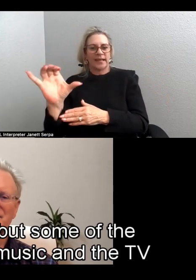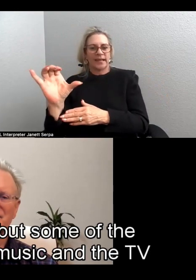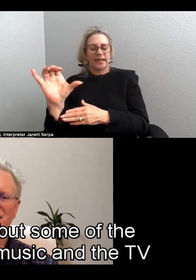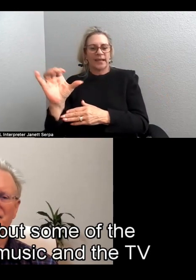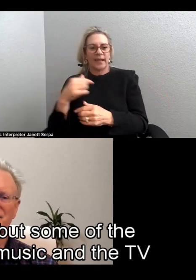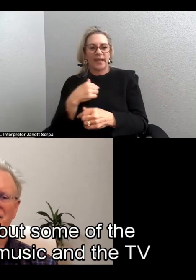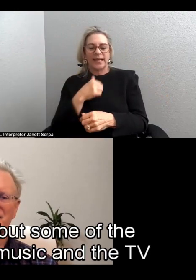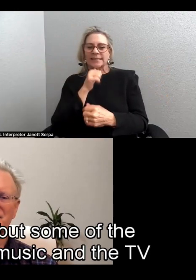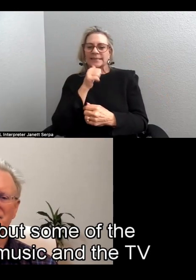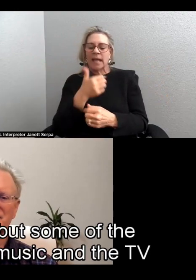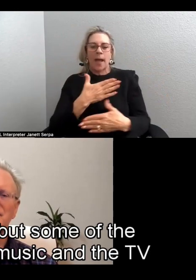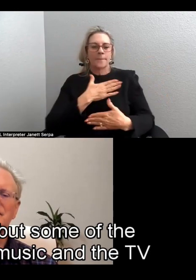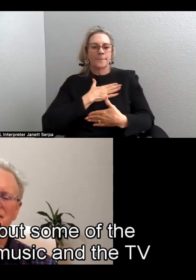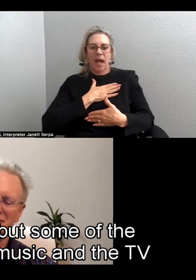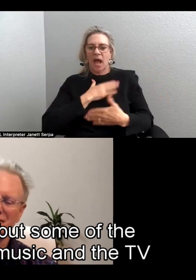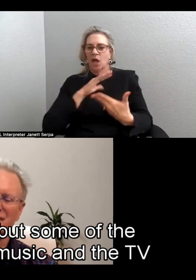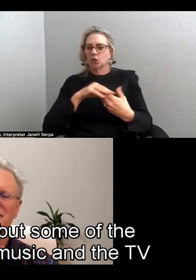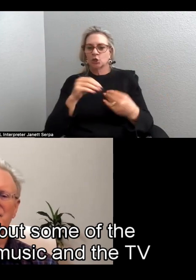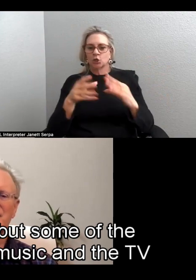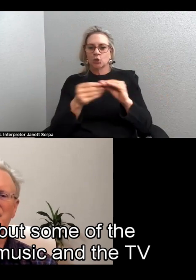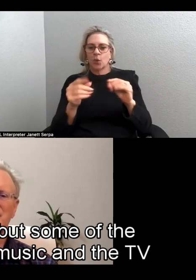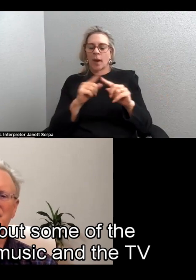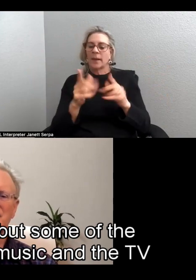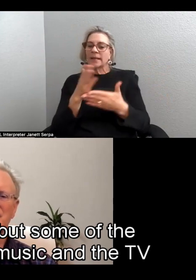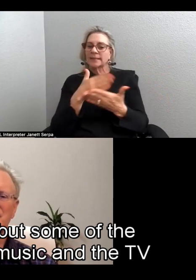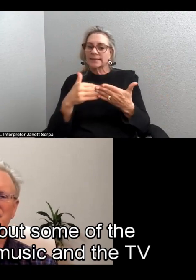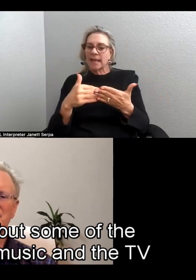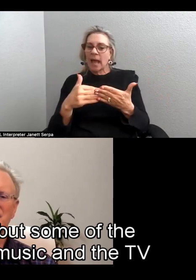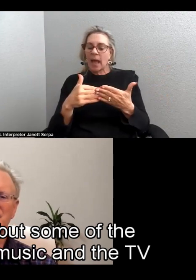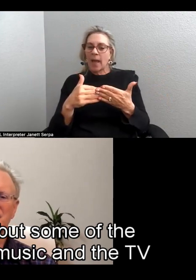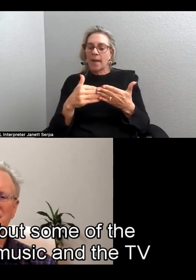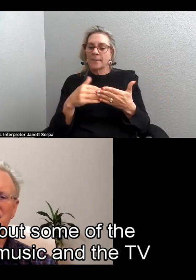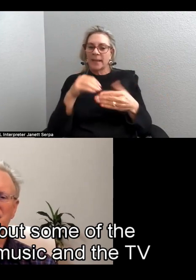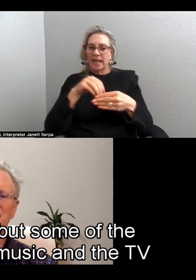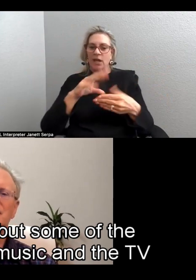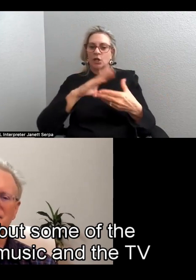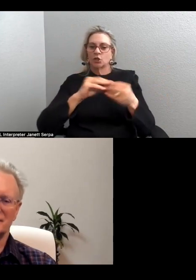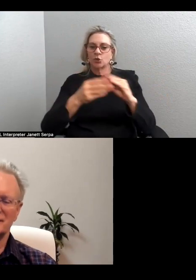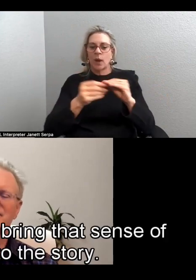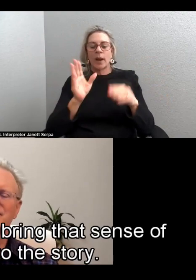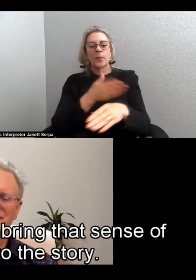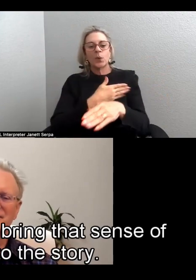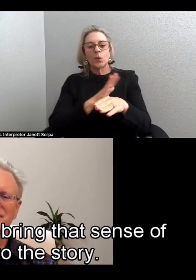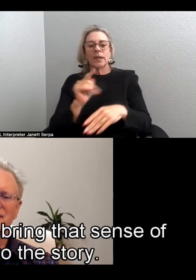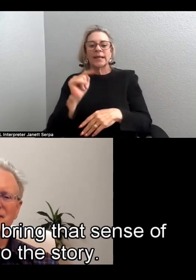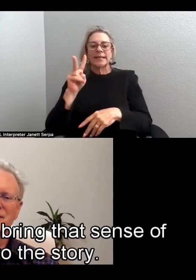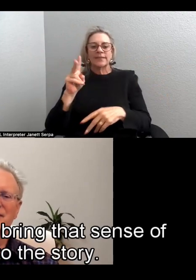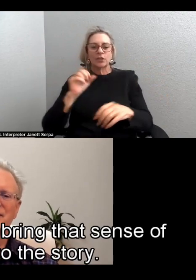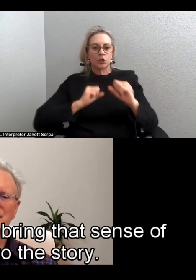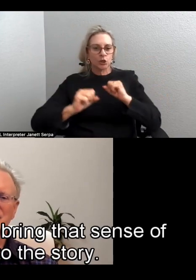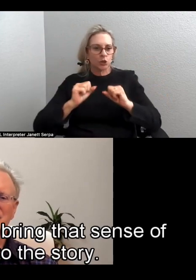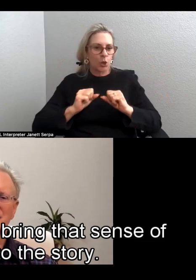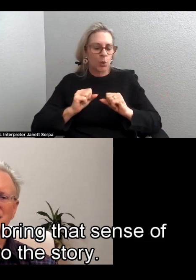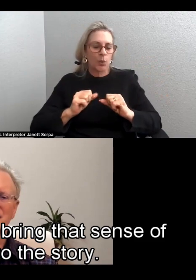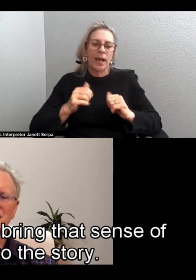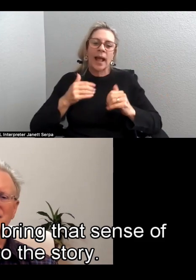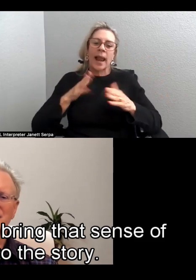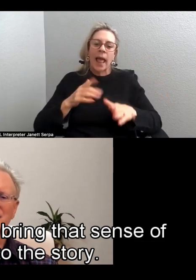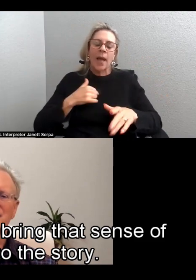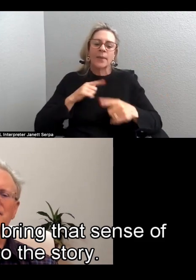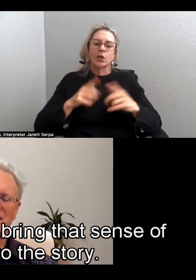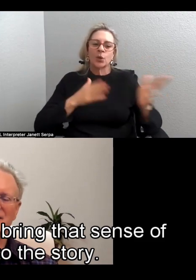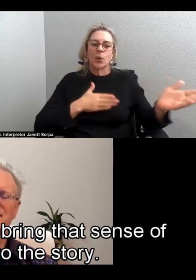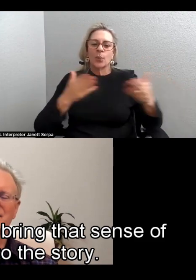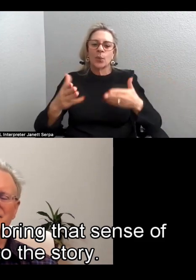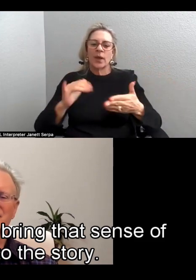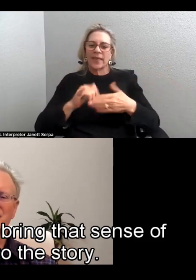it's not my story, but some of the elements, like the music and the TV shows, allows me to bring that